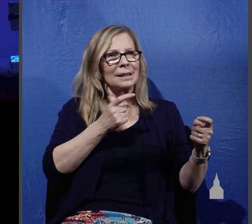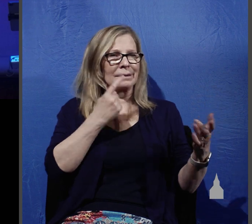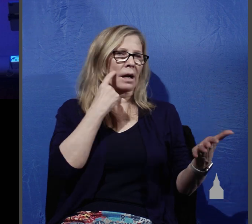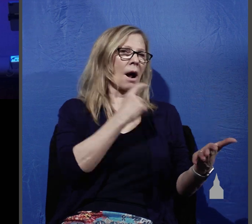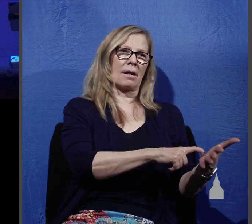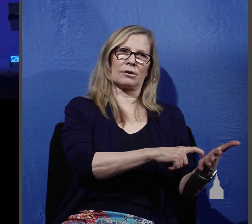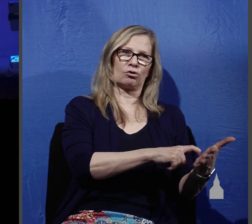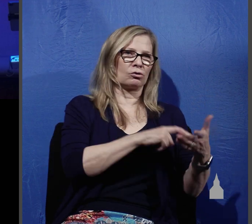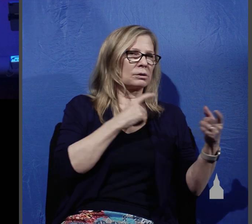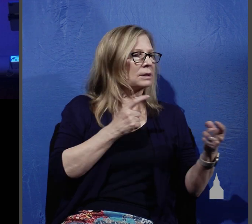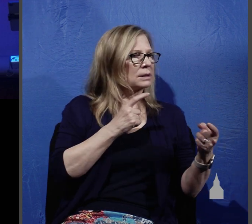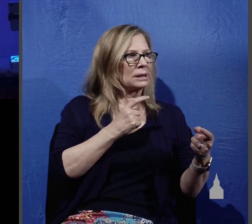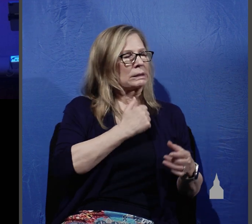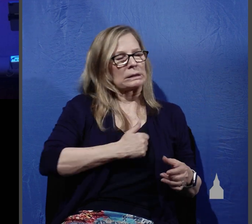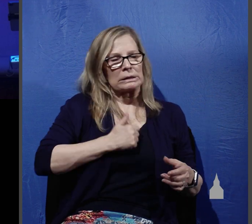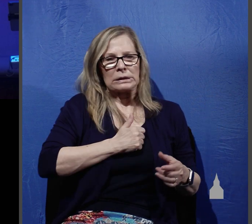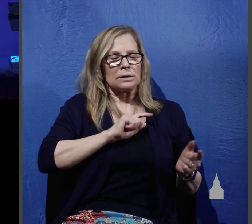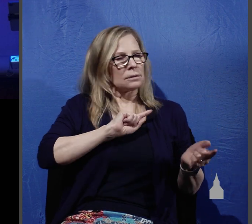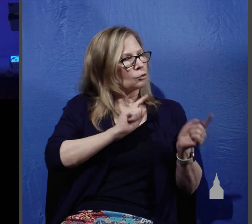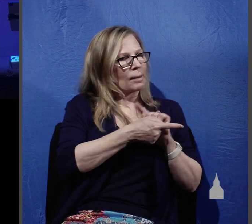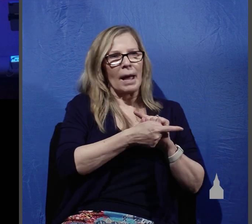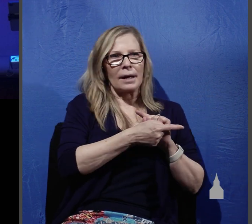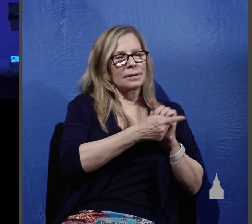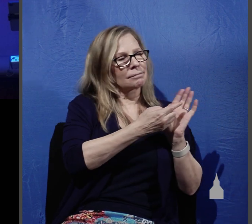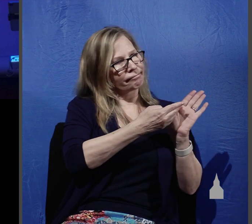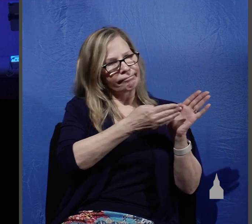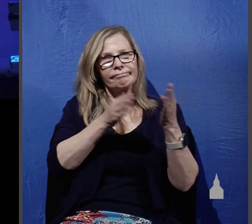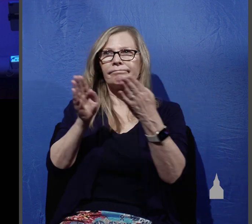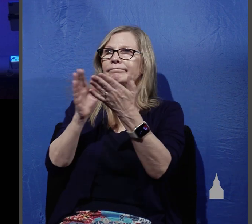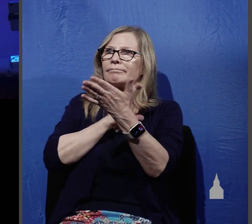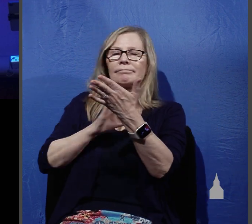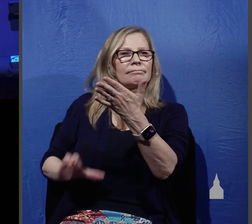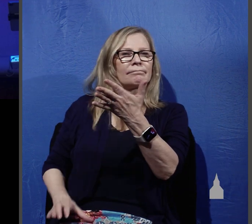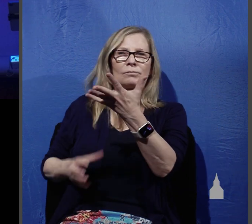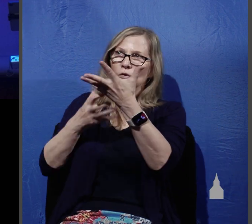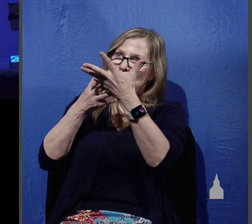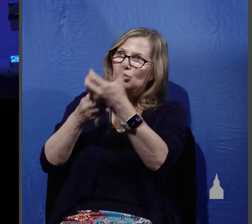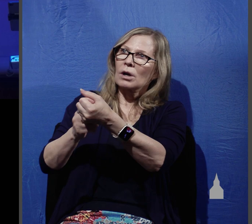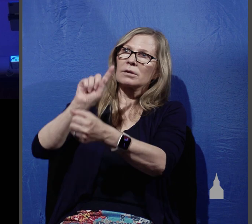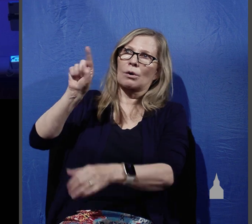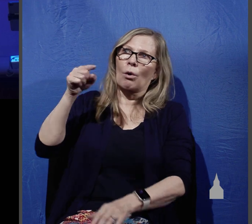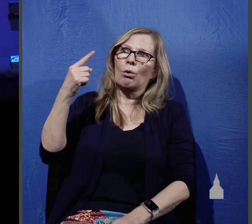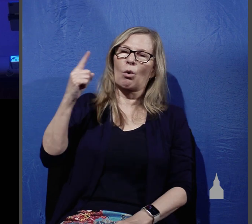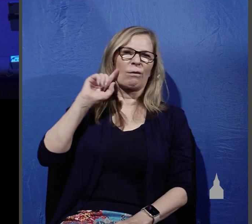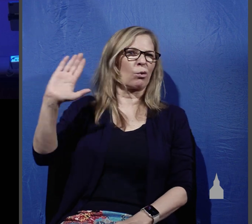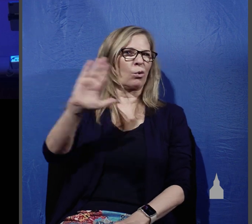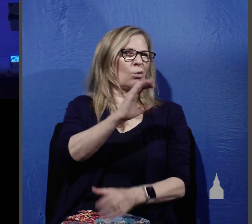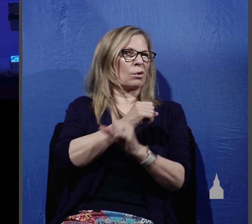repent of your sin and turn to Christ and trust him alone for your salvation